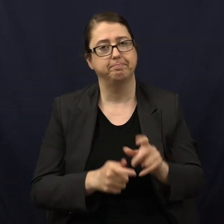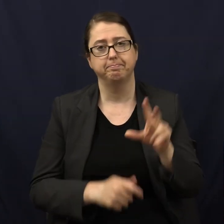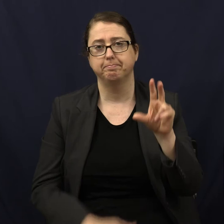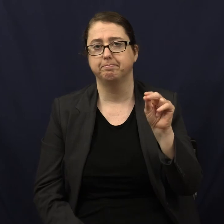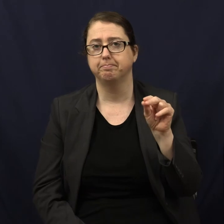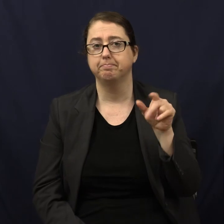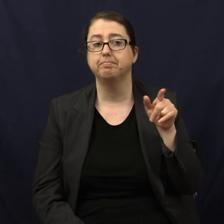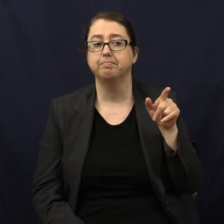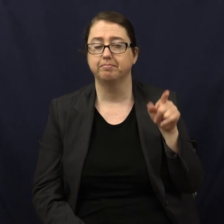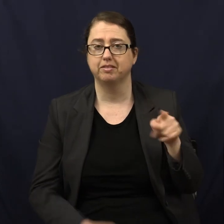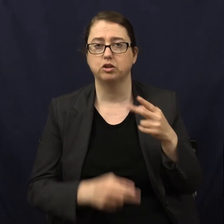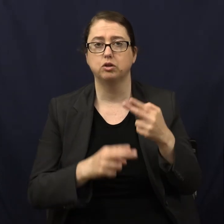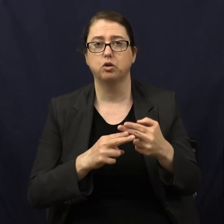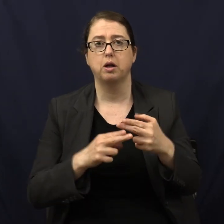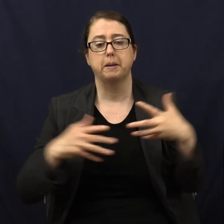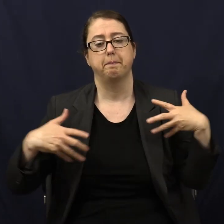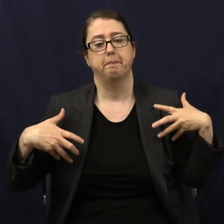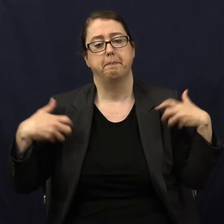This is a monkey orchid.